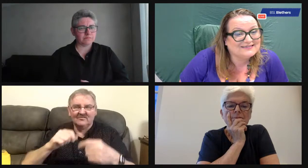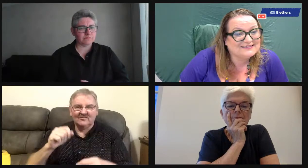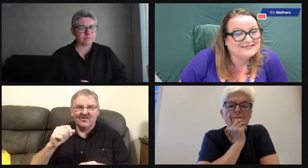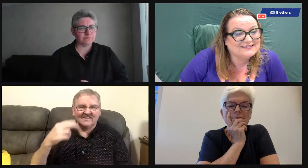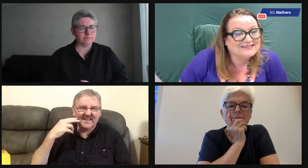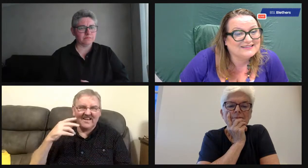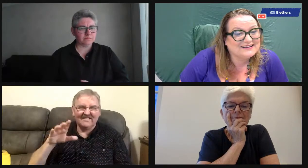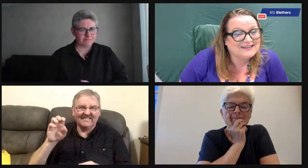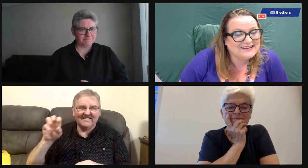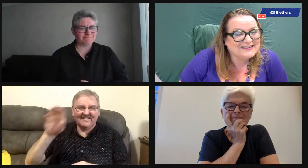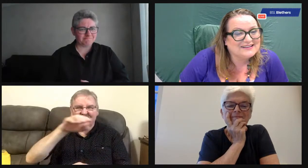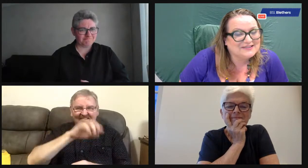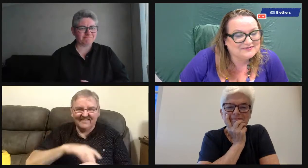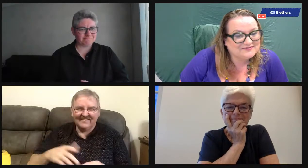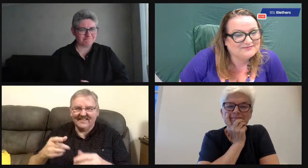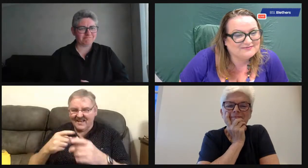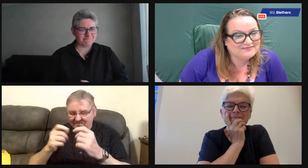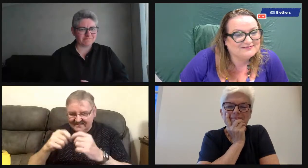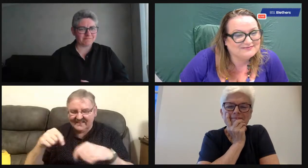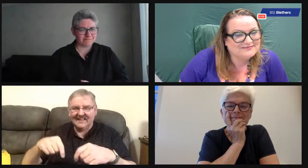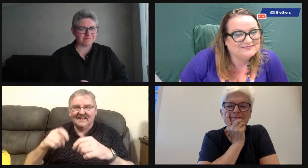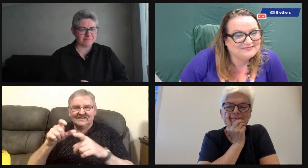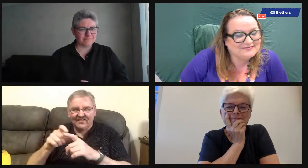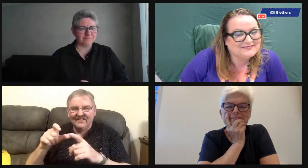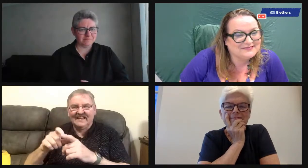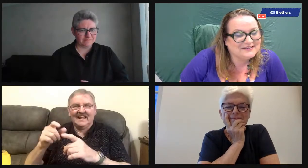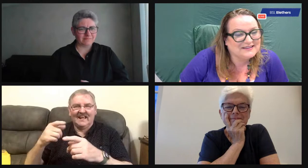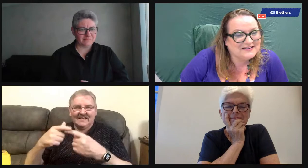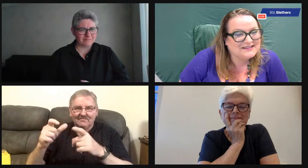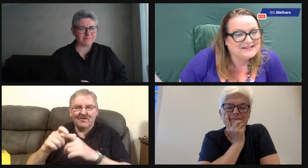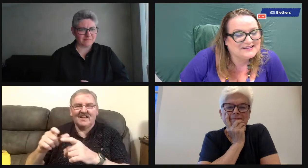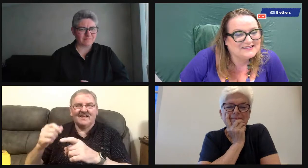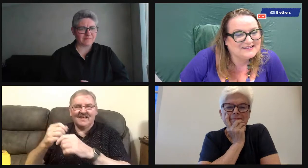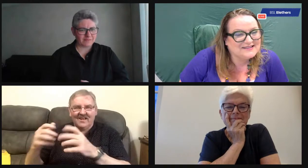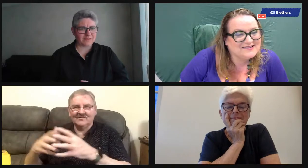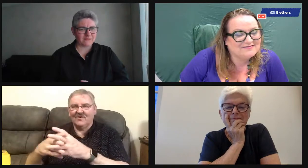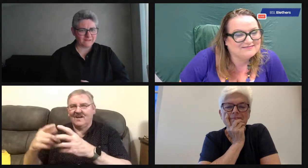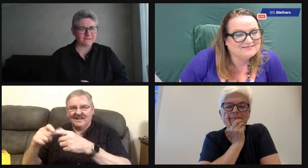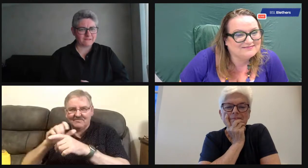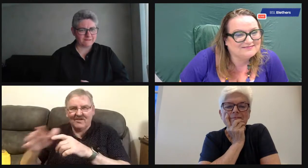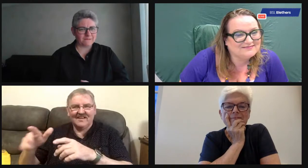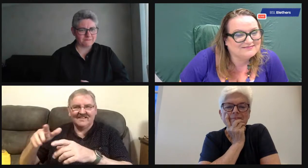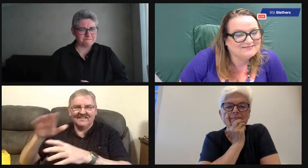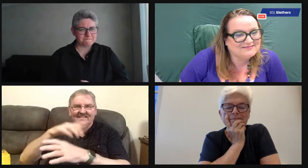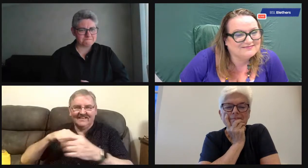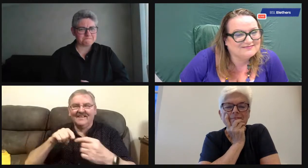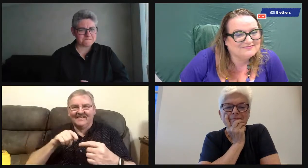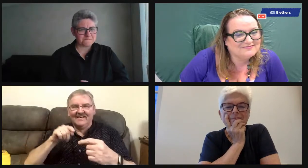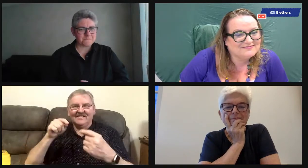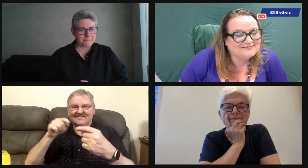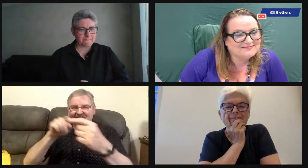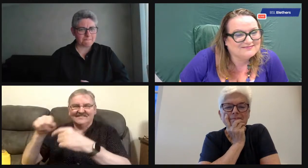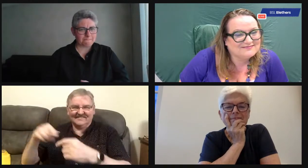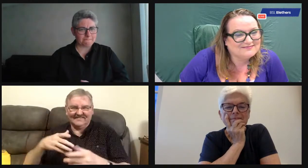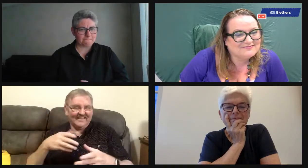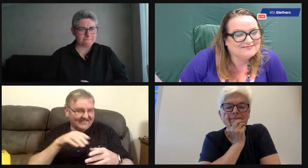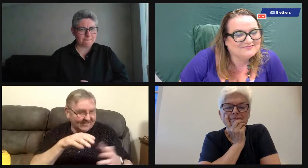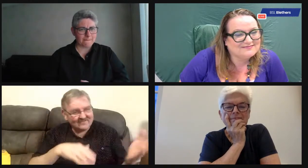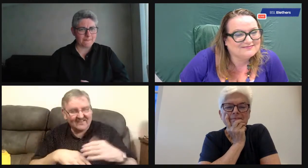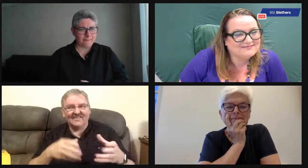now is people are saying that they want to be involved in darts, you know, and compete with Glasgow, Dundee, Edinburgh and the like.